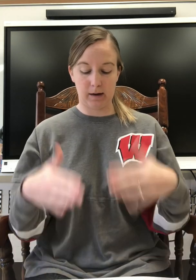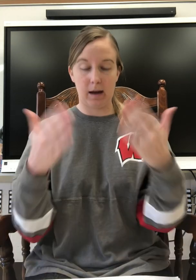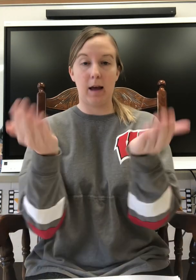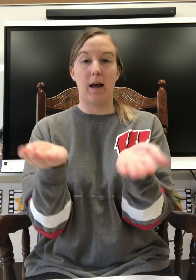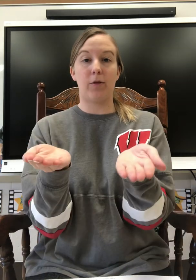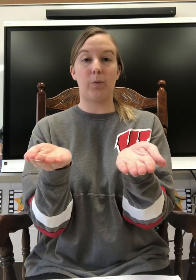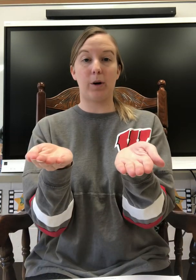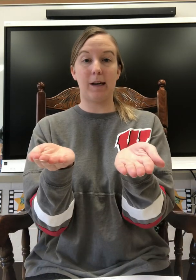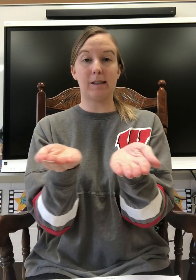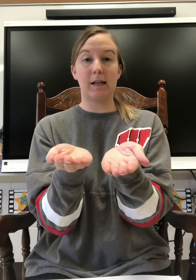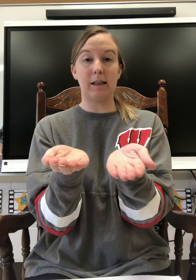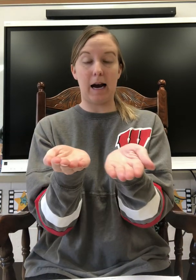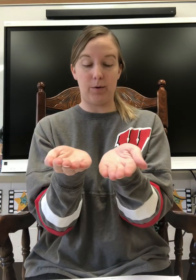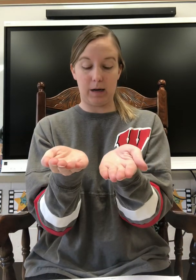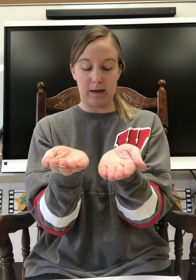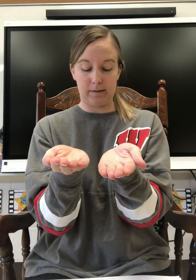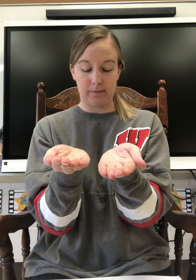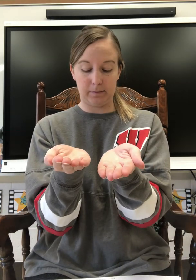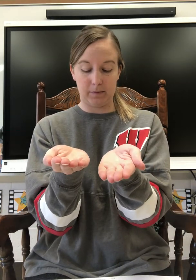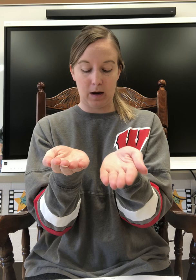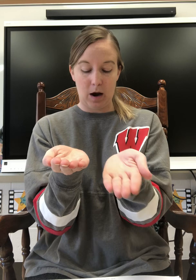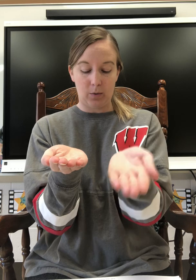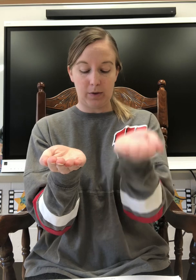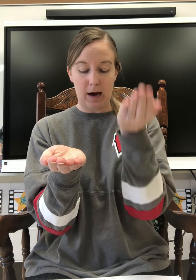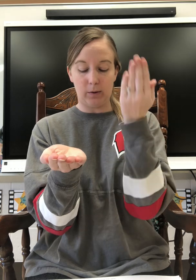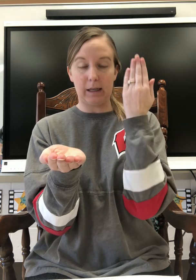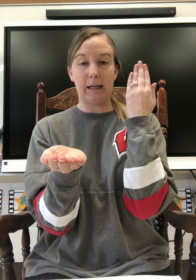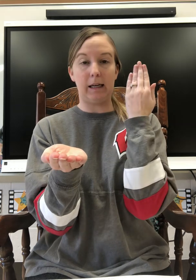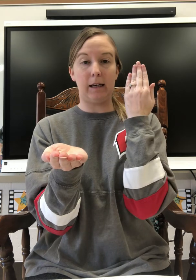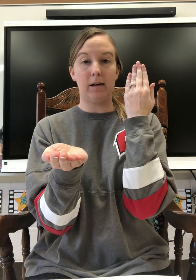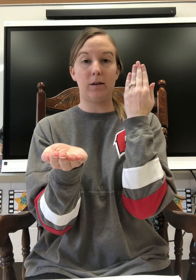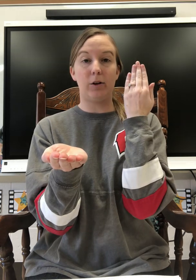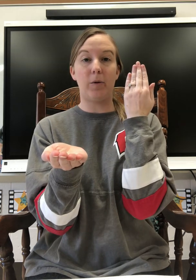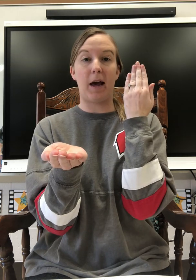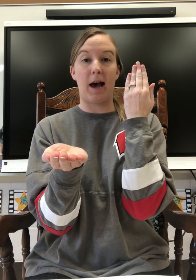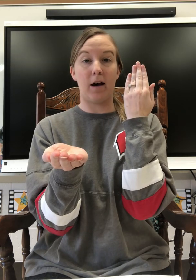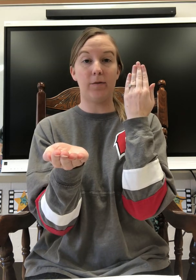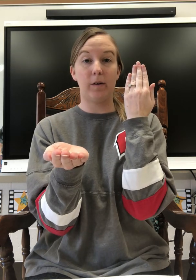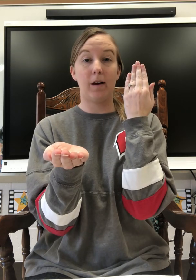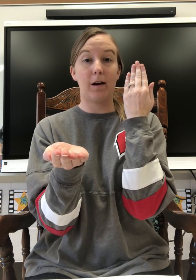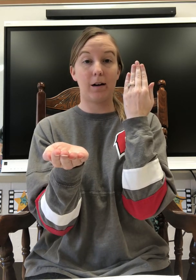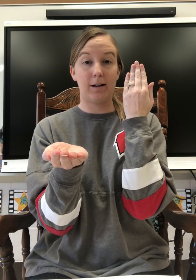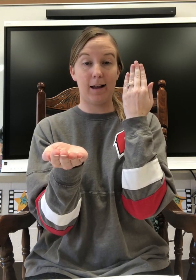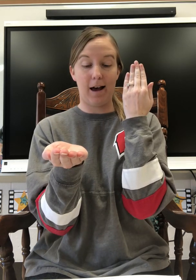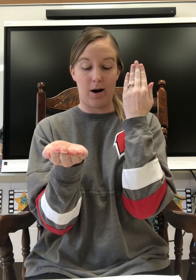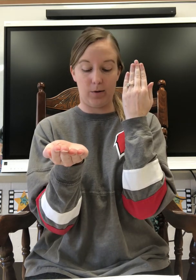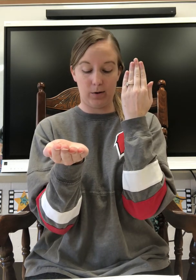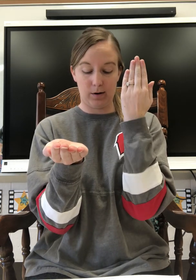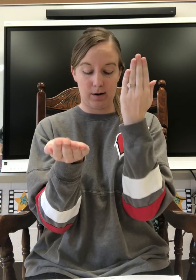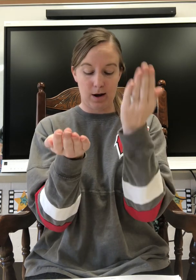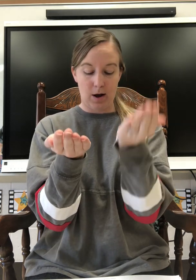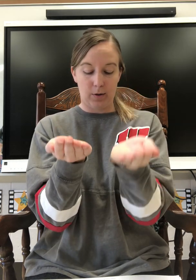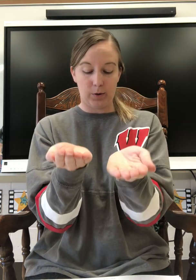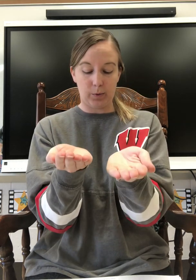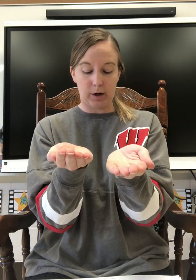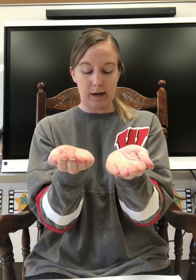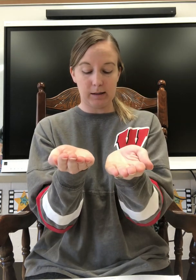The word is cloudy. Without e, you have cloud. The word is